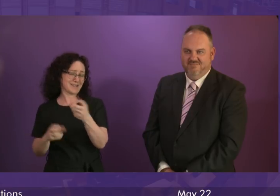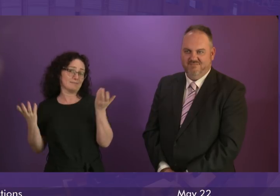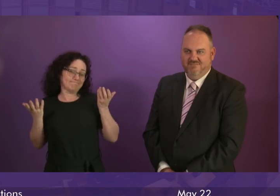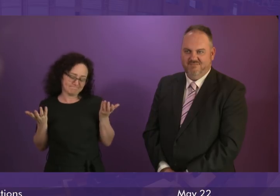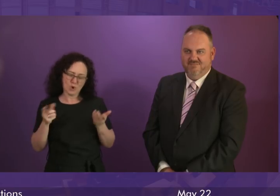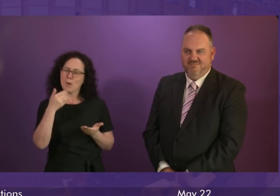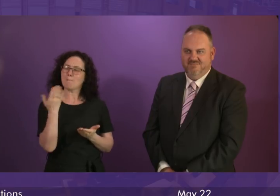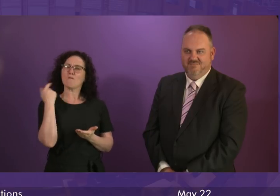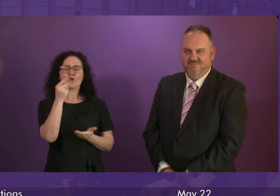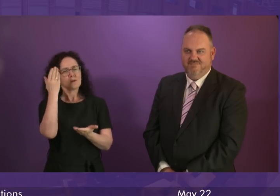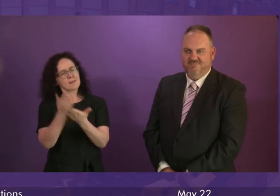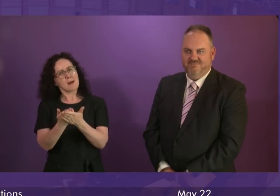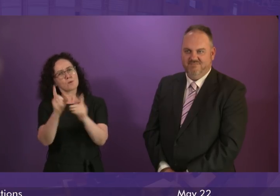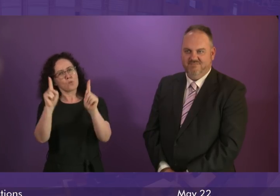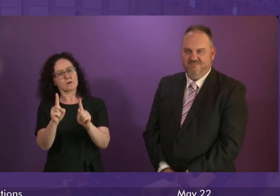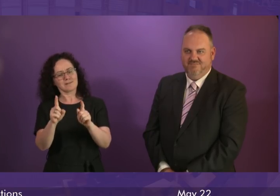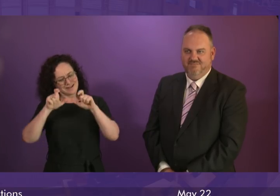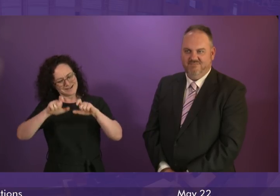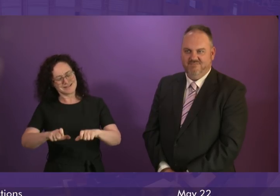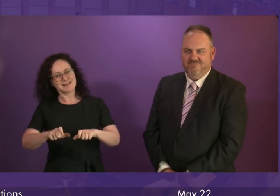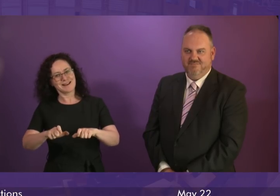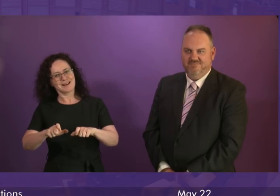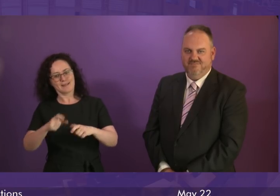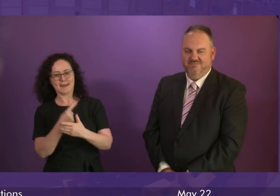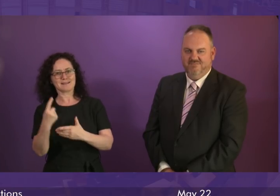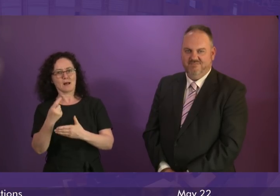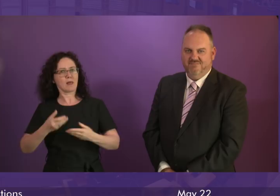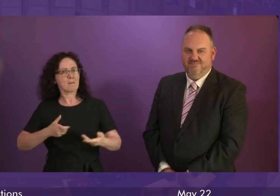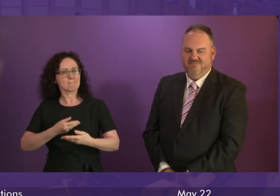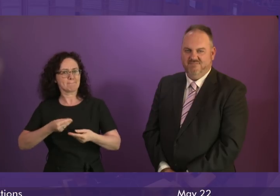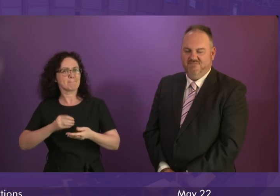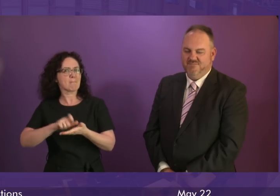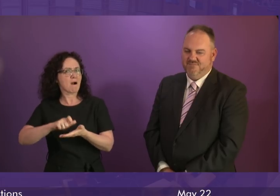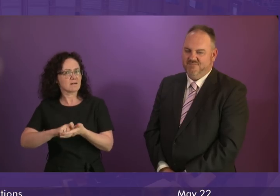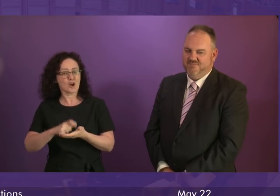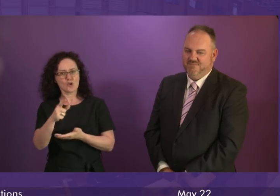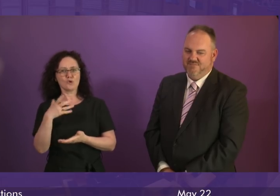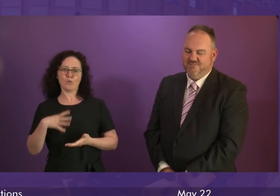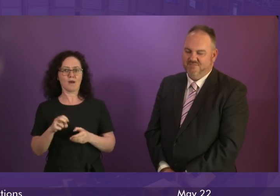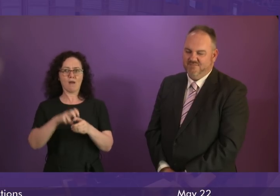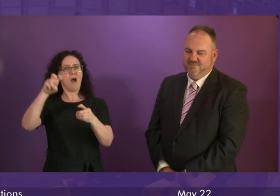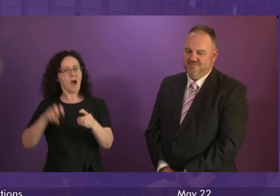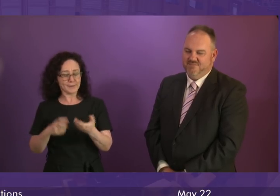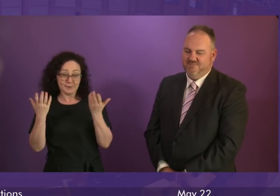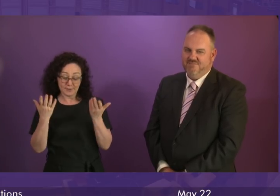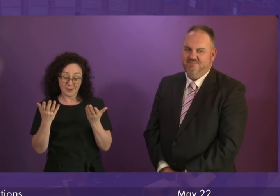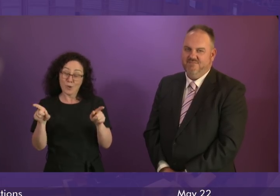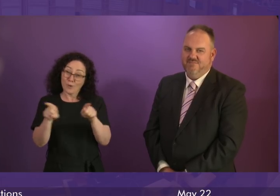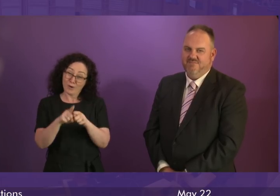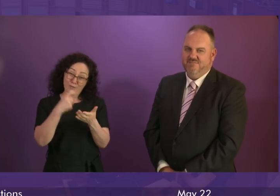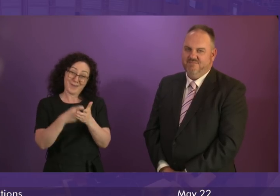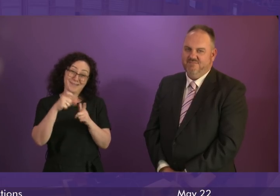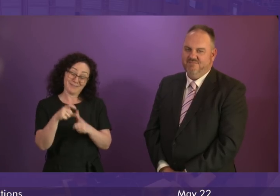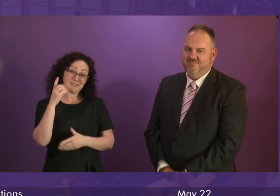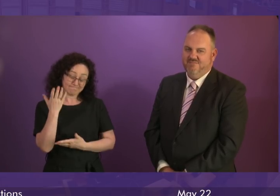demand that we stayed in the single market. Now she wants us taken out of the single market. And Ruth Davidson,